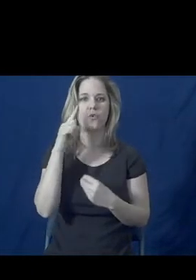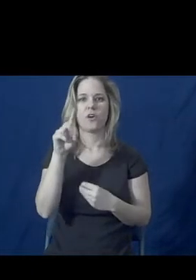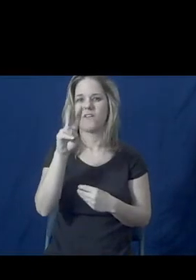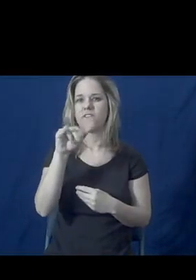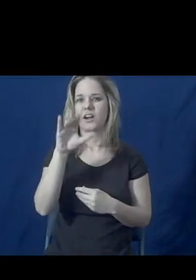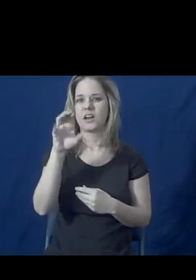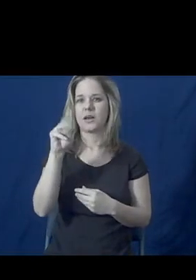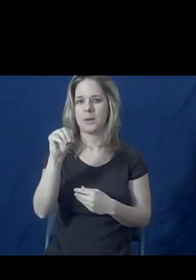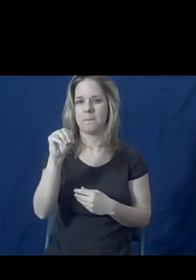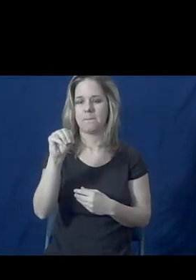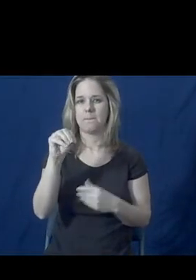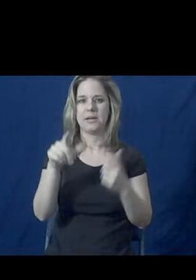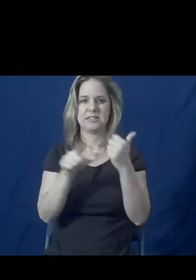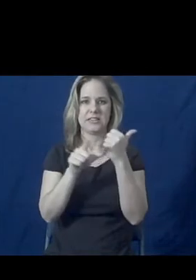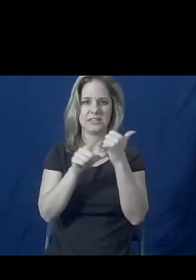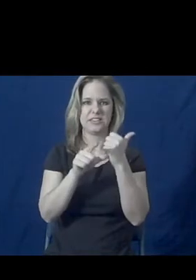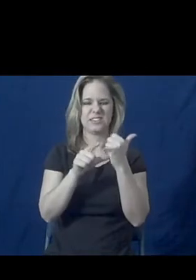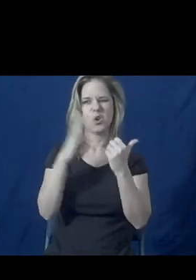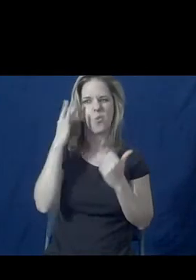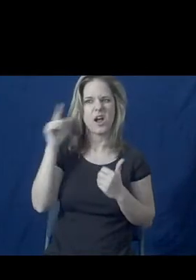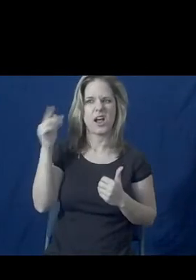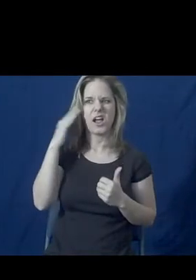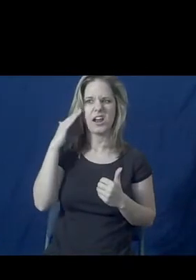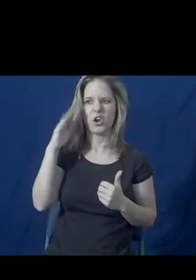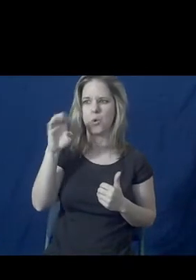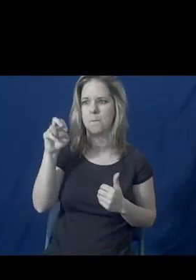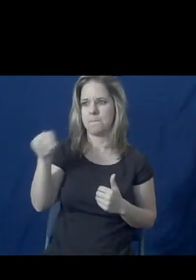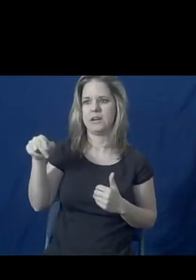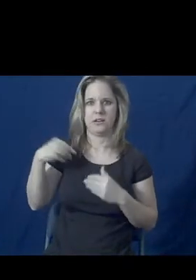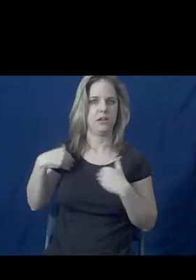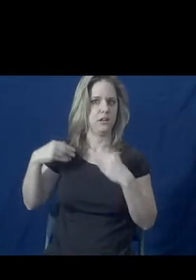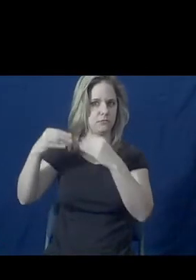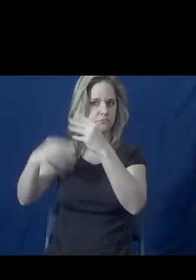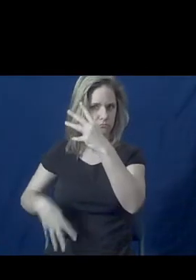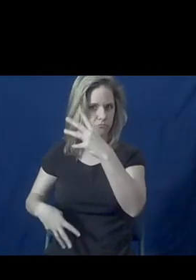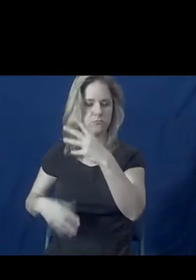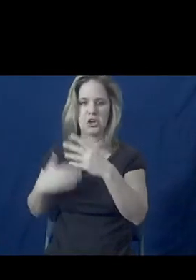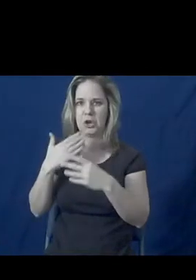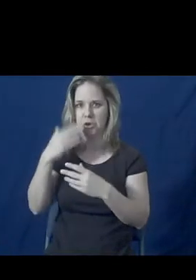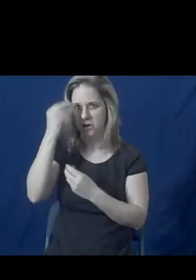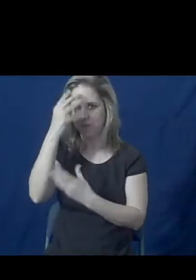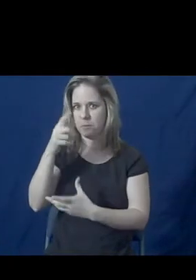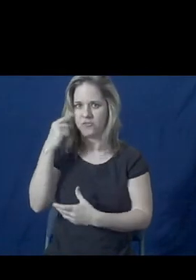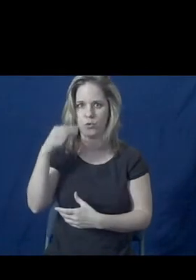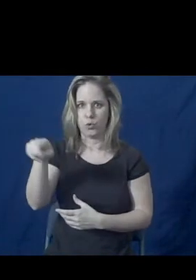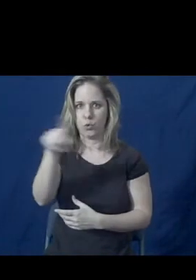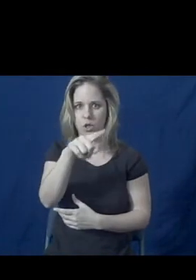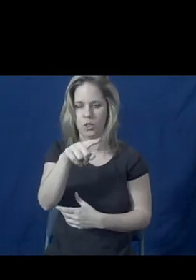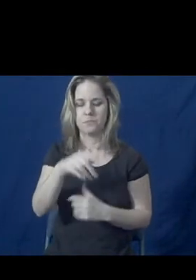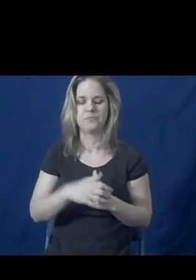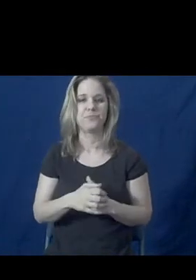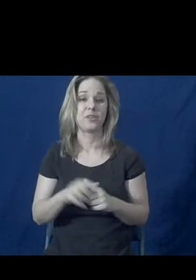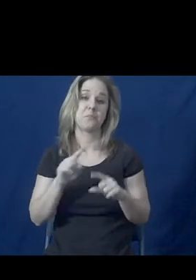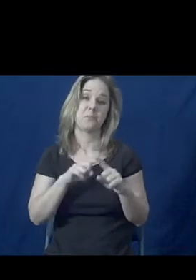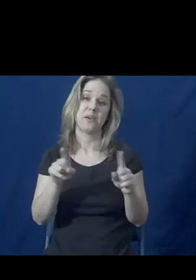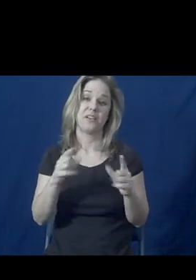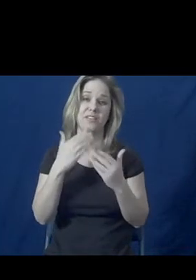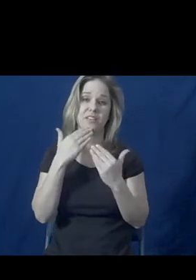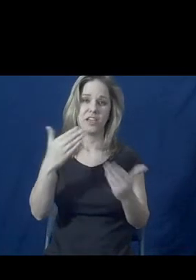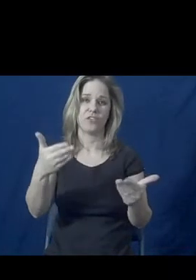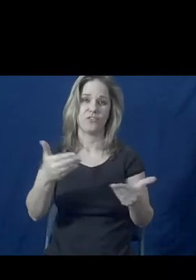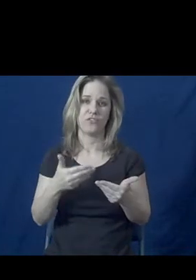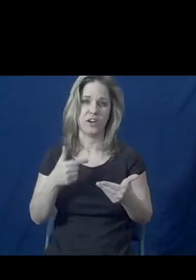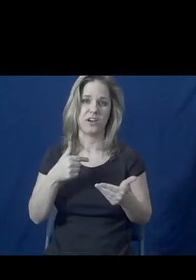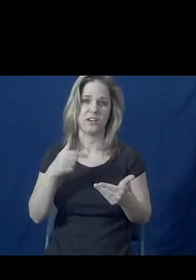because I know Ben has some meaningful, important, and very practical things to say to assist folks. But it was kind of you to